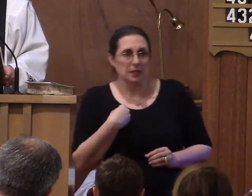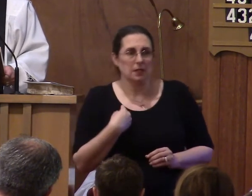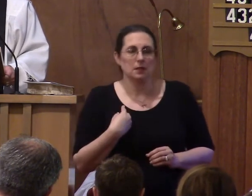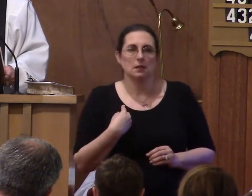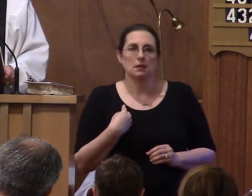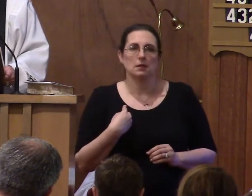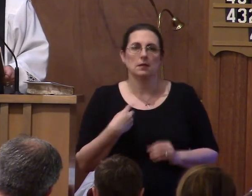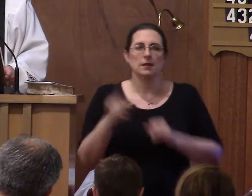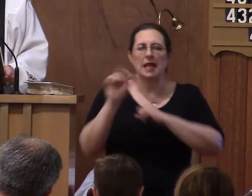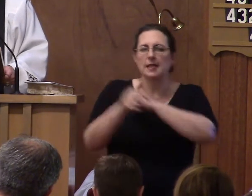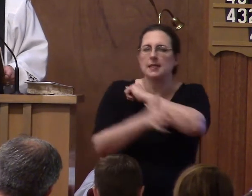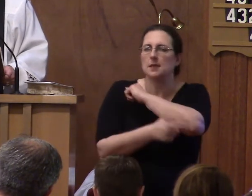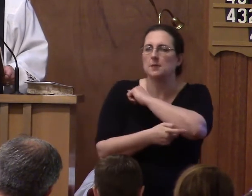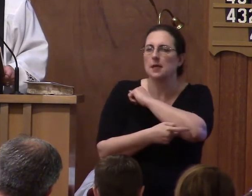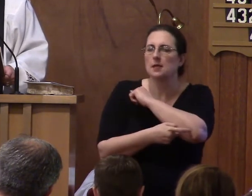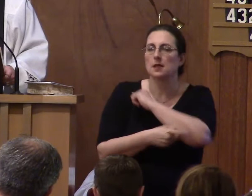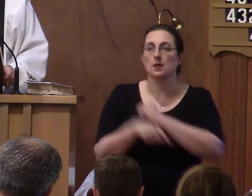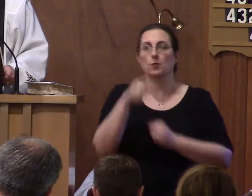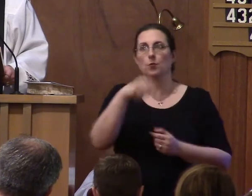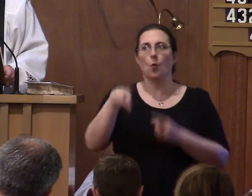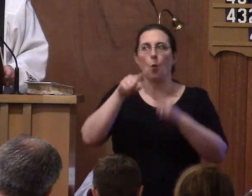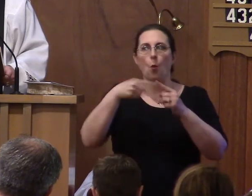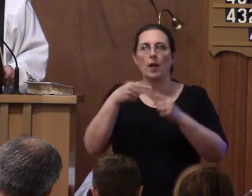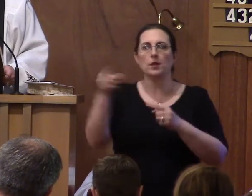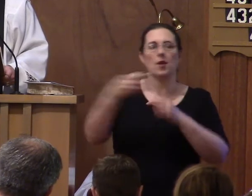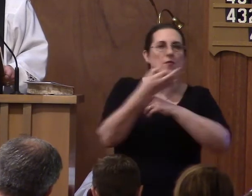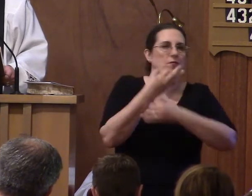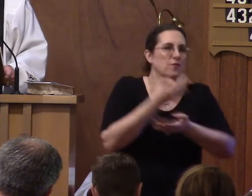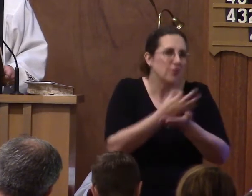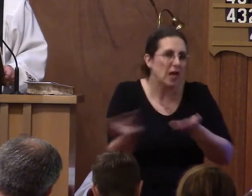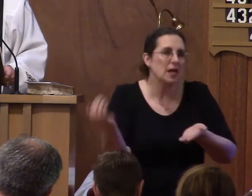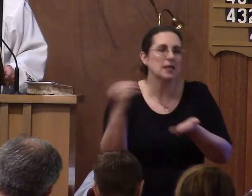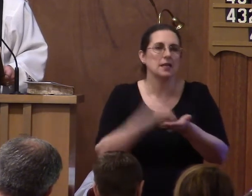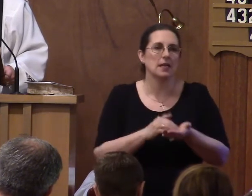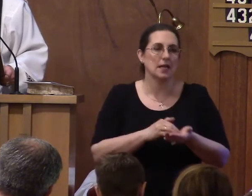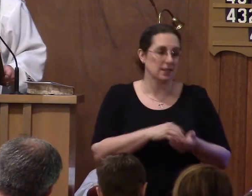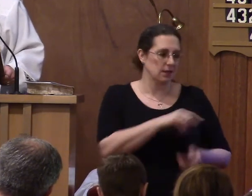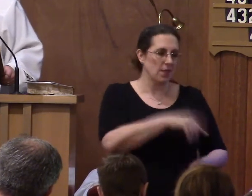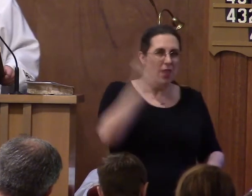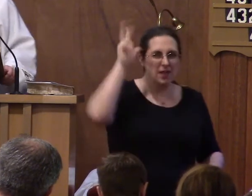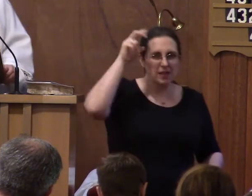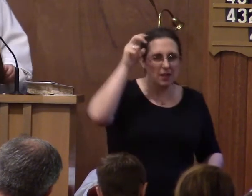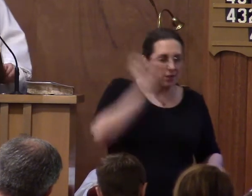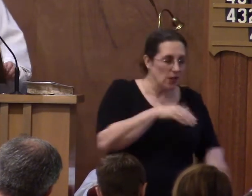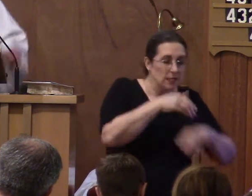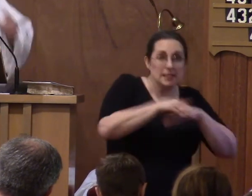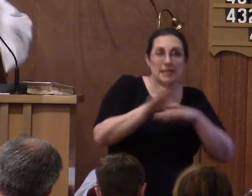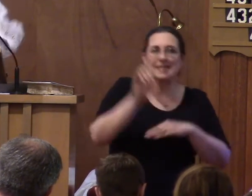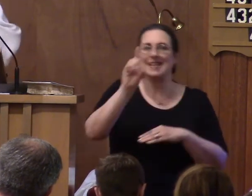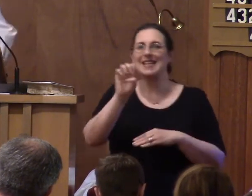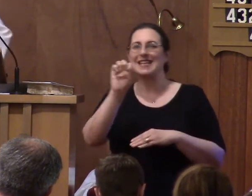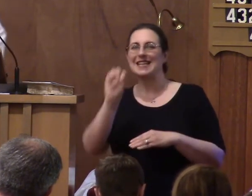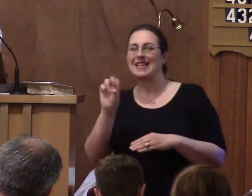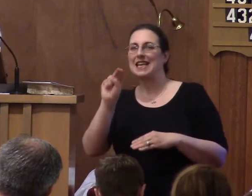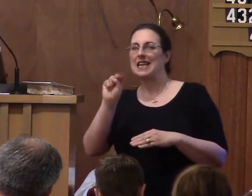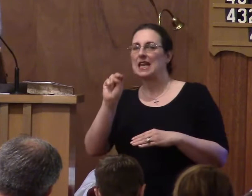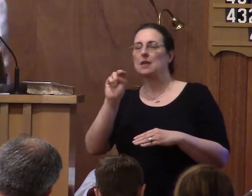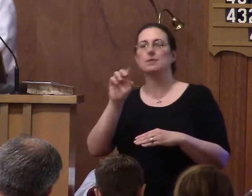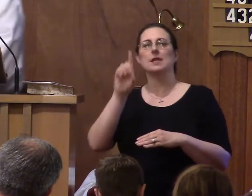And after you've fallen again, the devil is quick to send out his demons to harass you, to ring in your ears that you